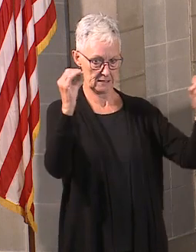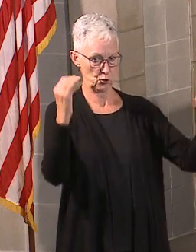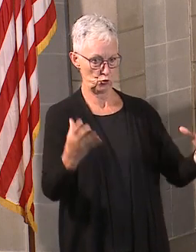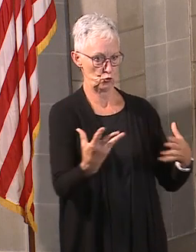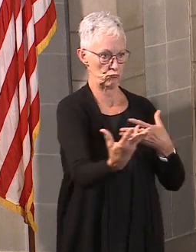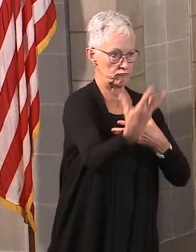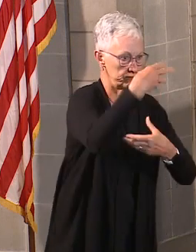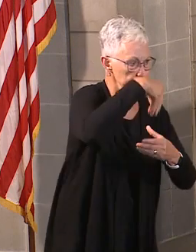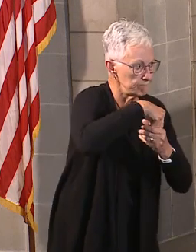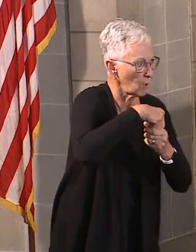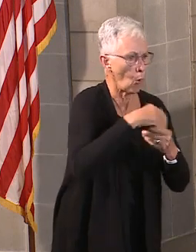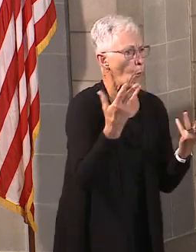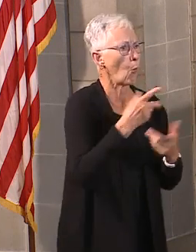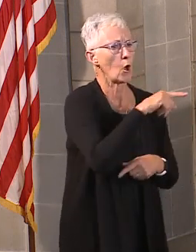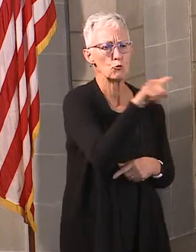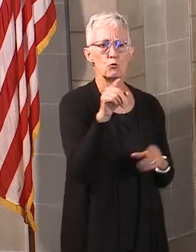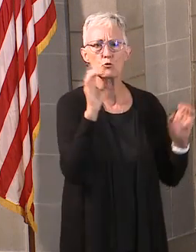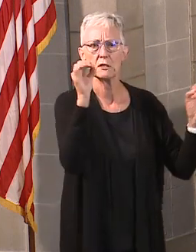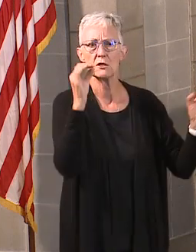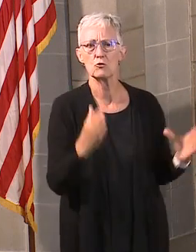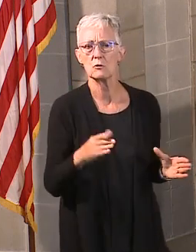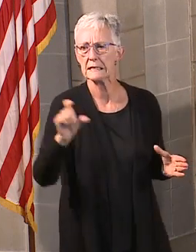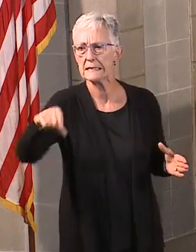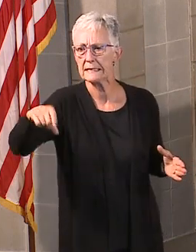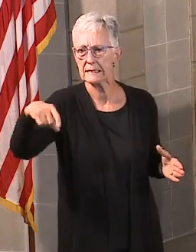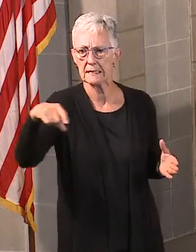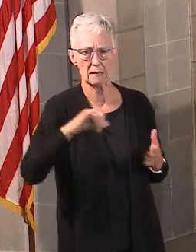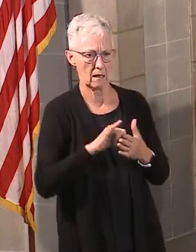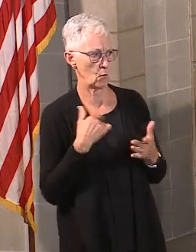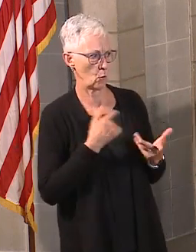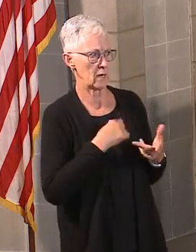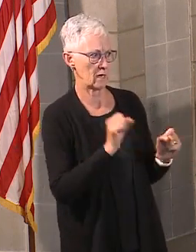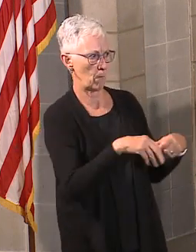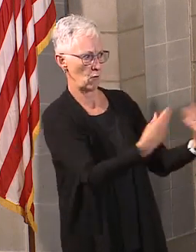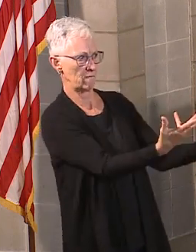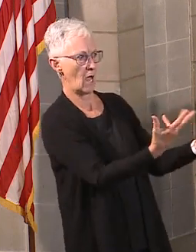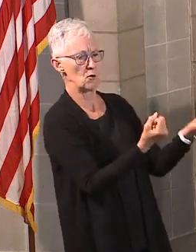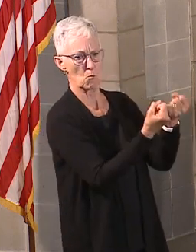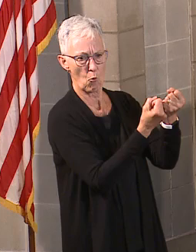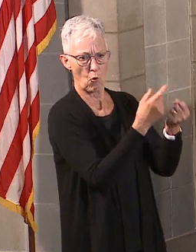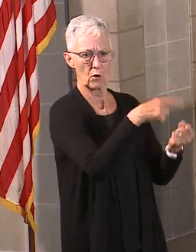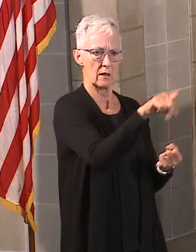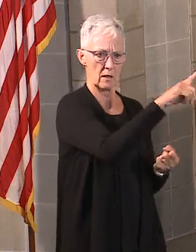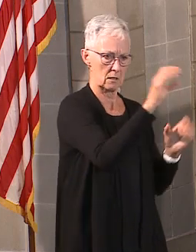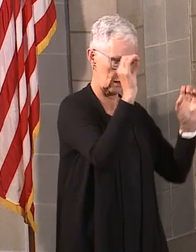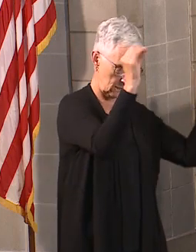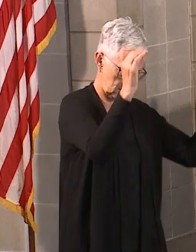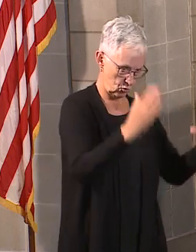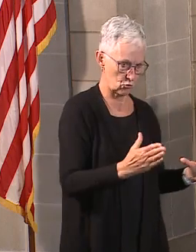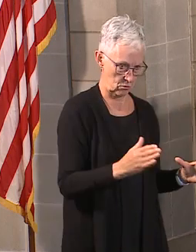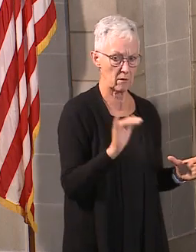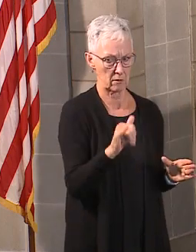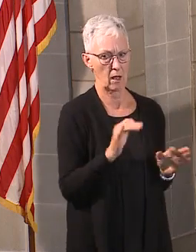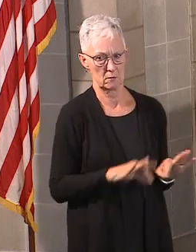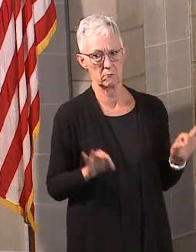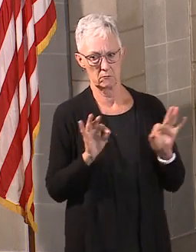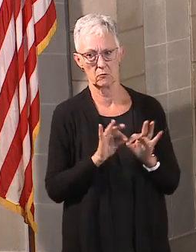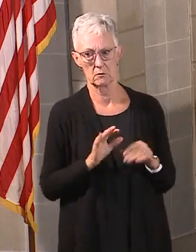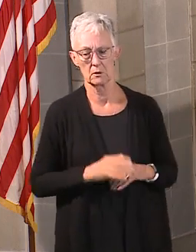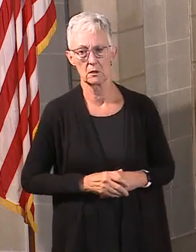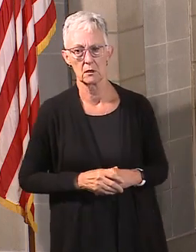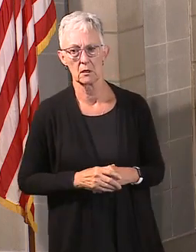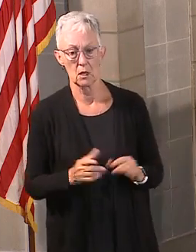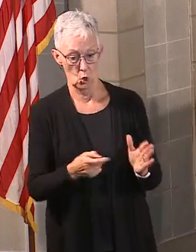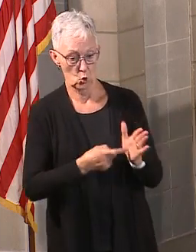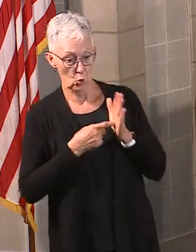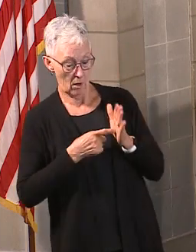What otherwise do you need as we kind of build this plan out to a classroom level? And getting to that point is going to be really important. I think the thresholds for reopening and